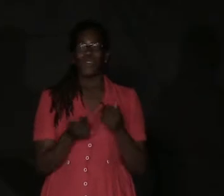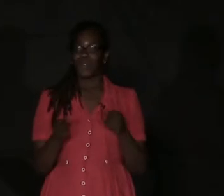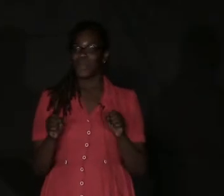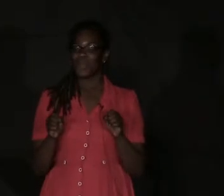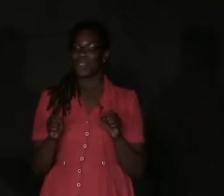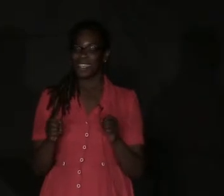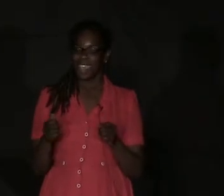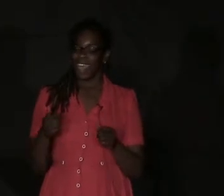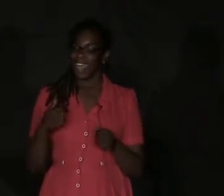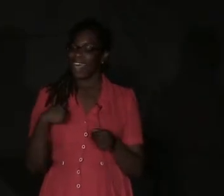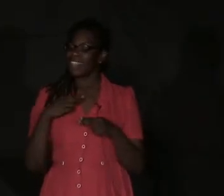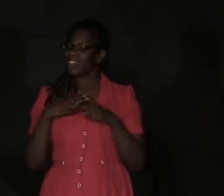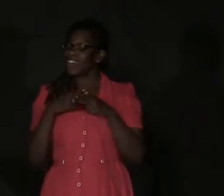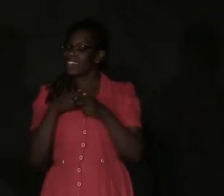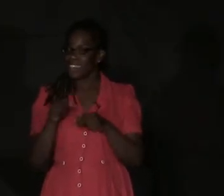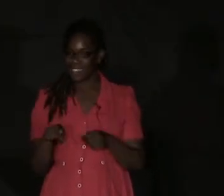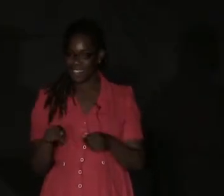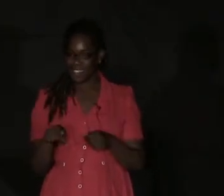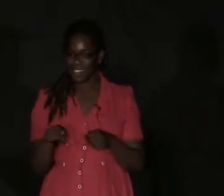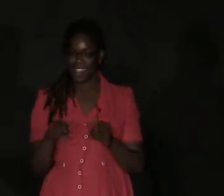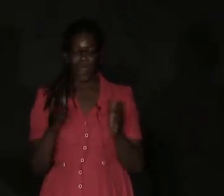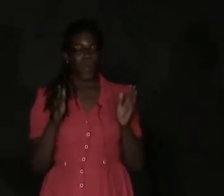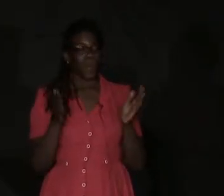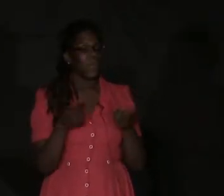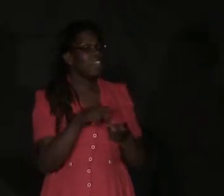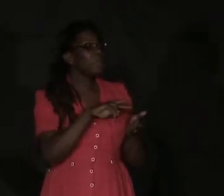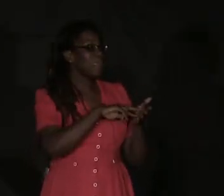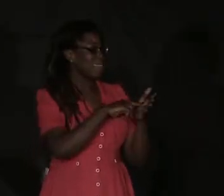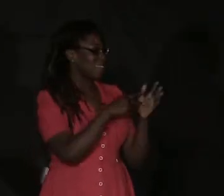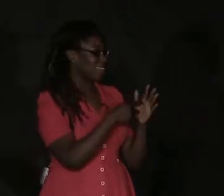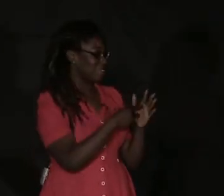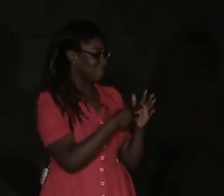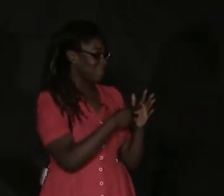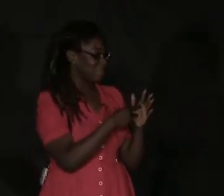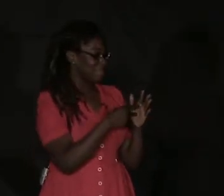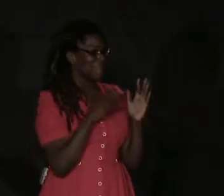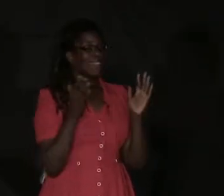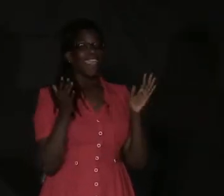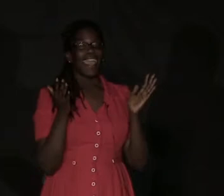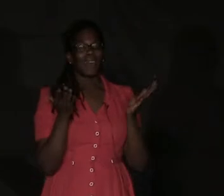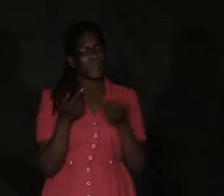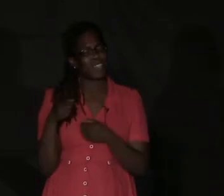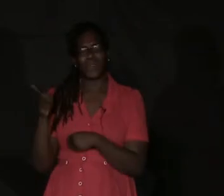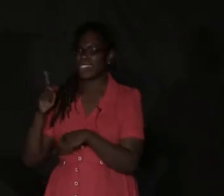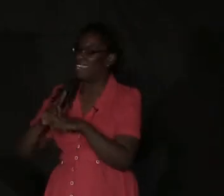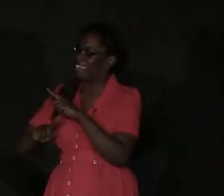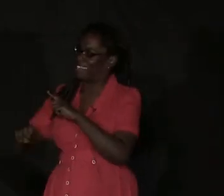So I have to call this what you meant and what you signed.